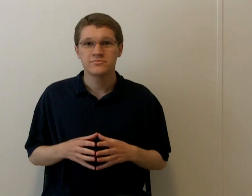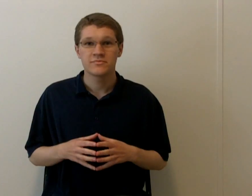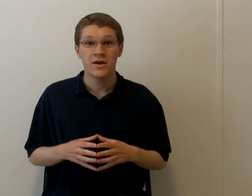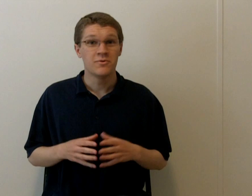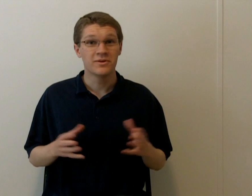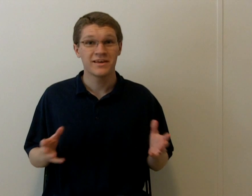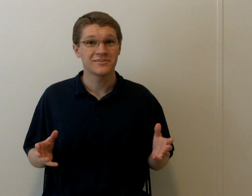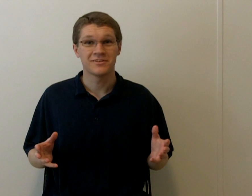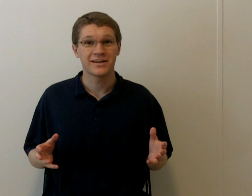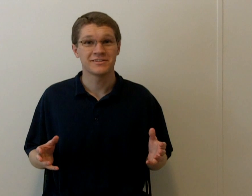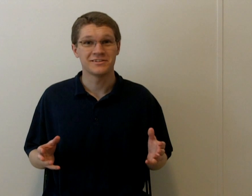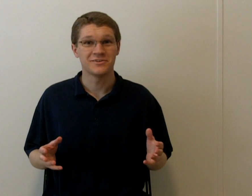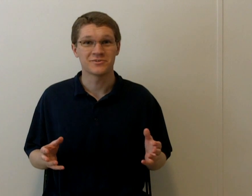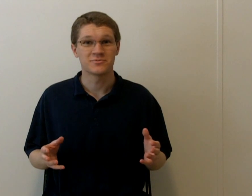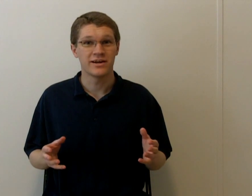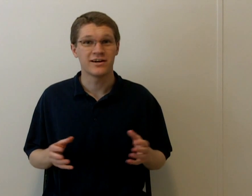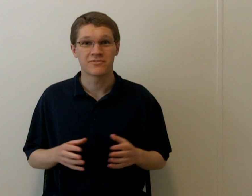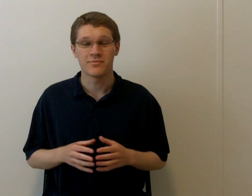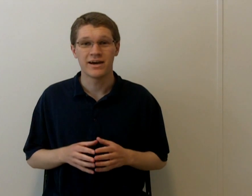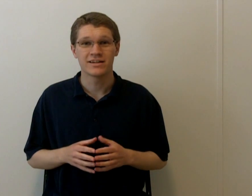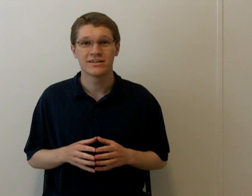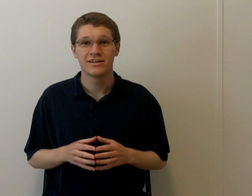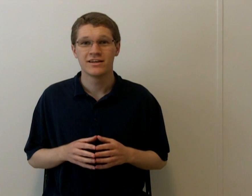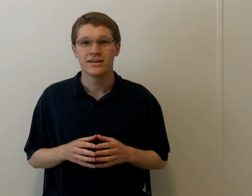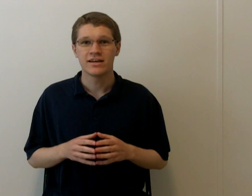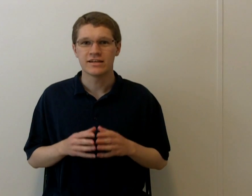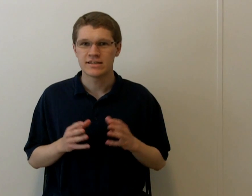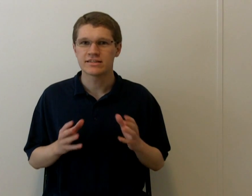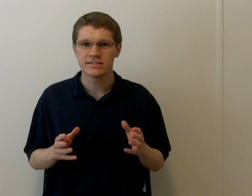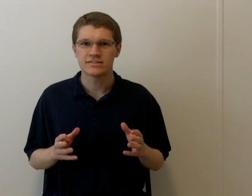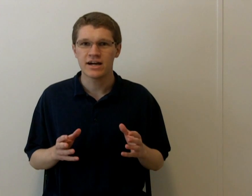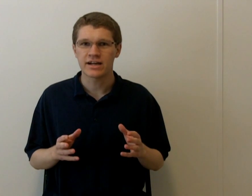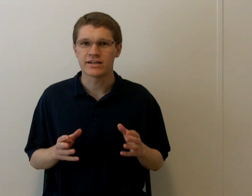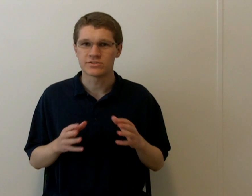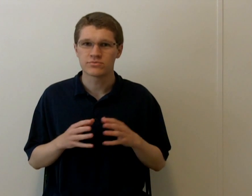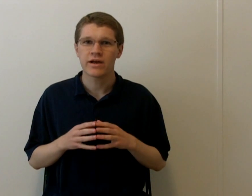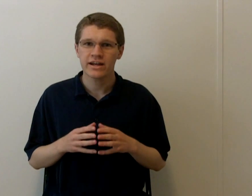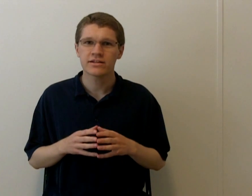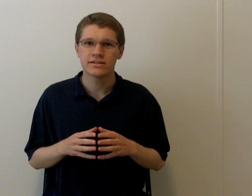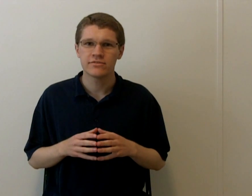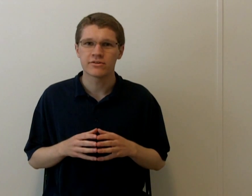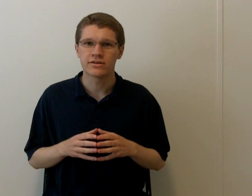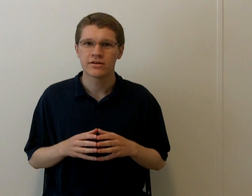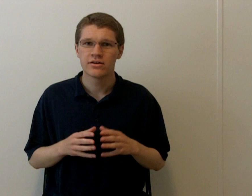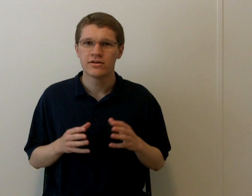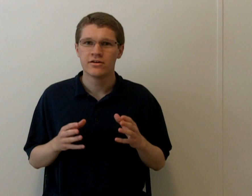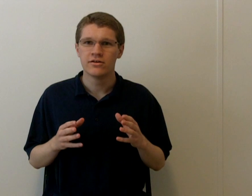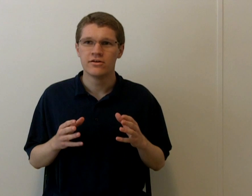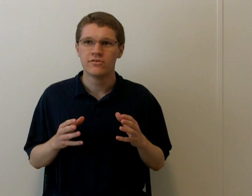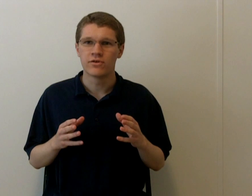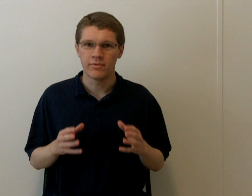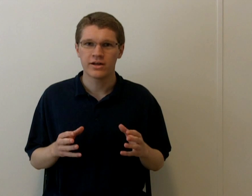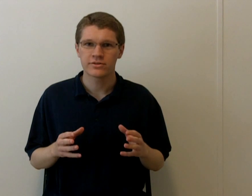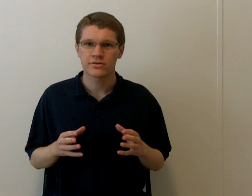One thing you're likely to notice right off the bat is that the design is radically different from other